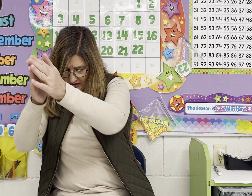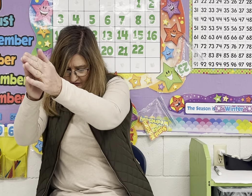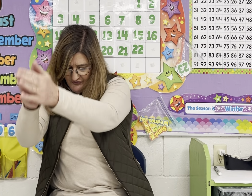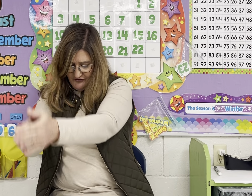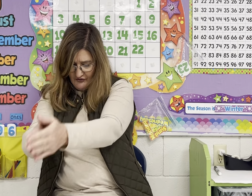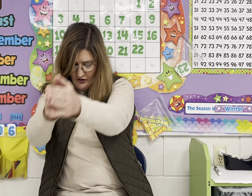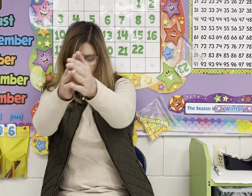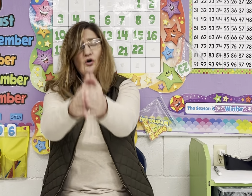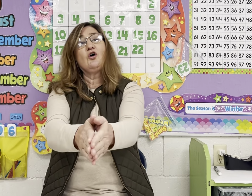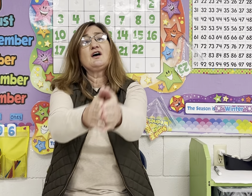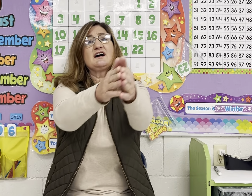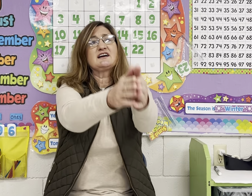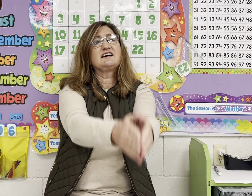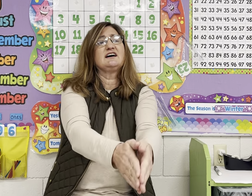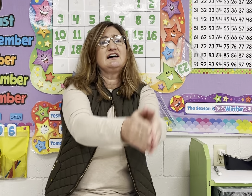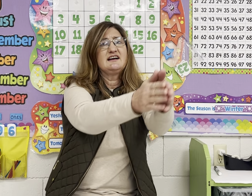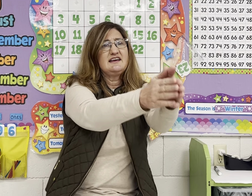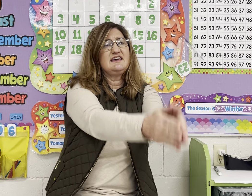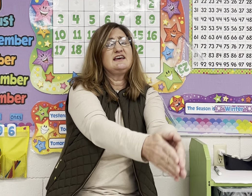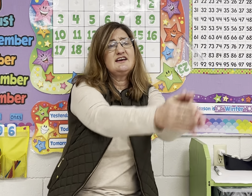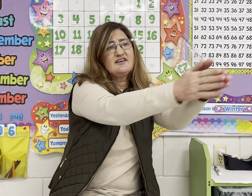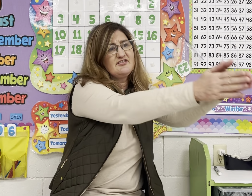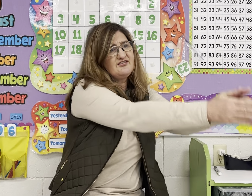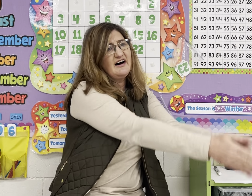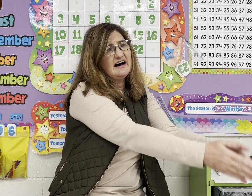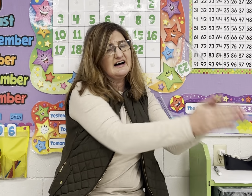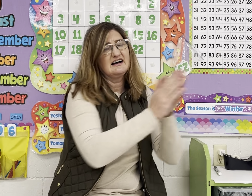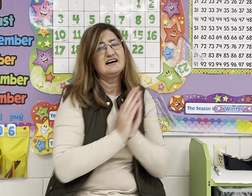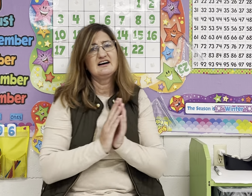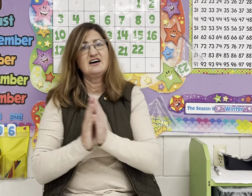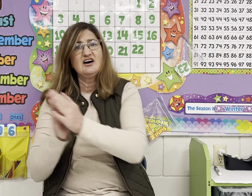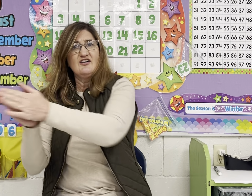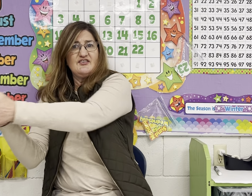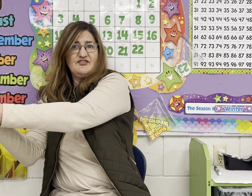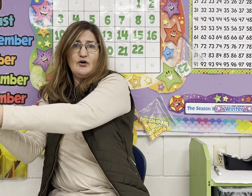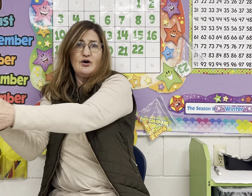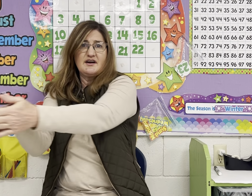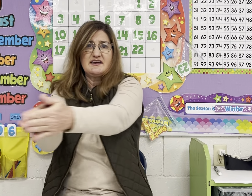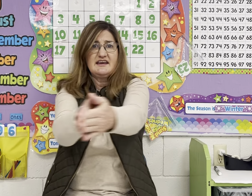or g-ive, forgive,